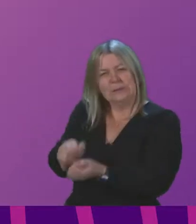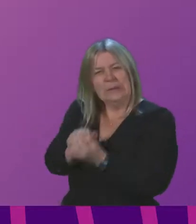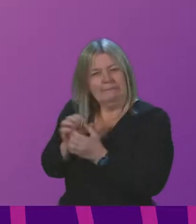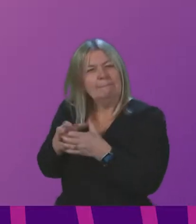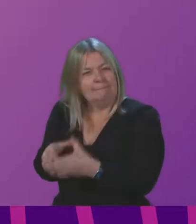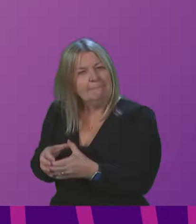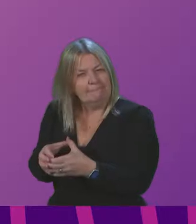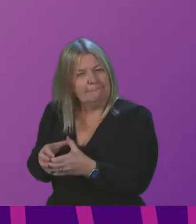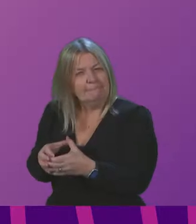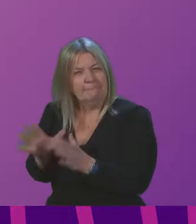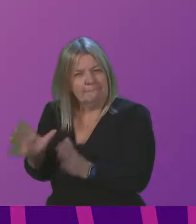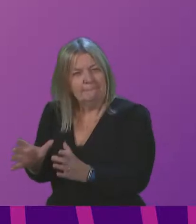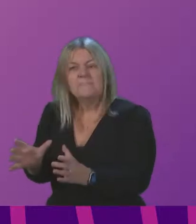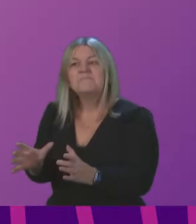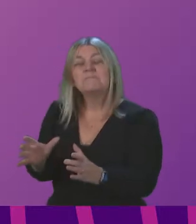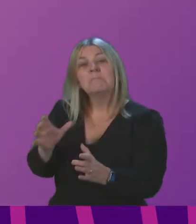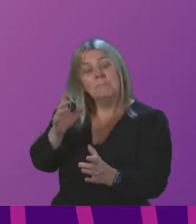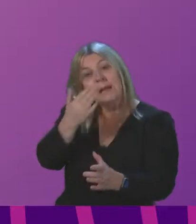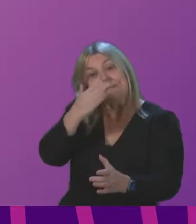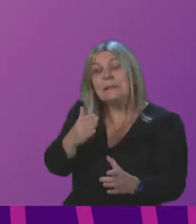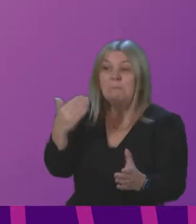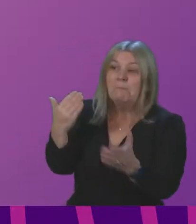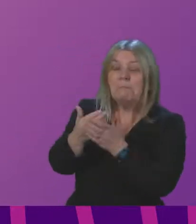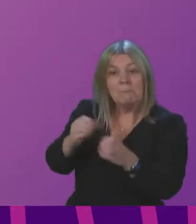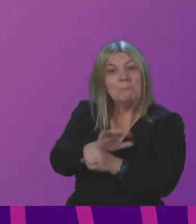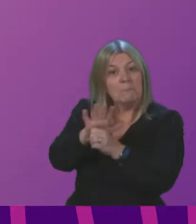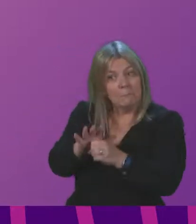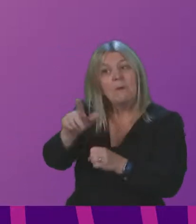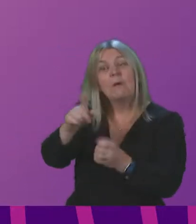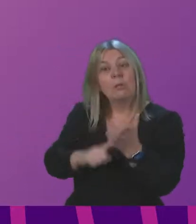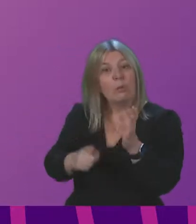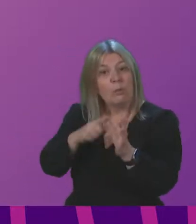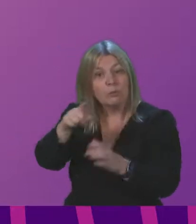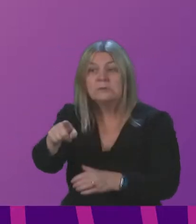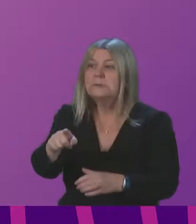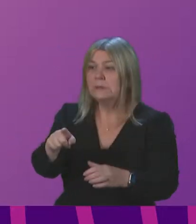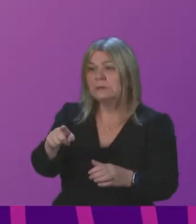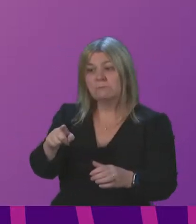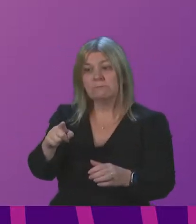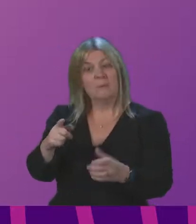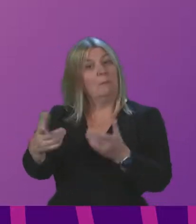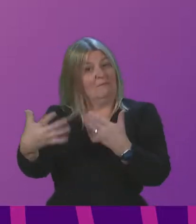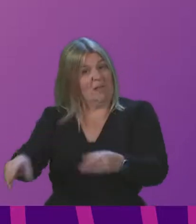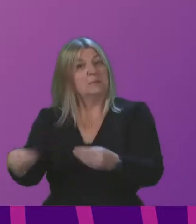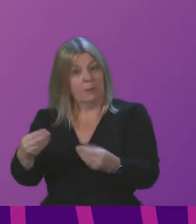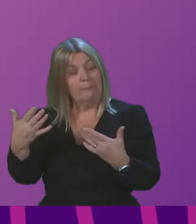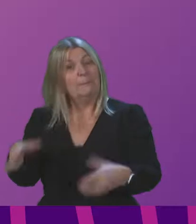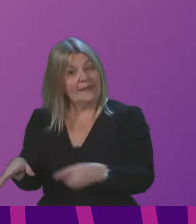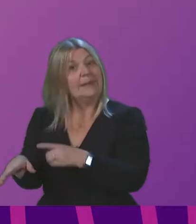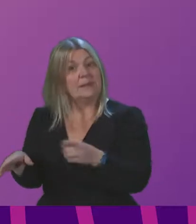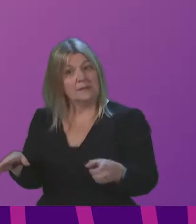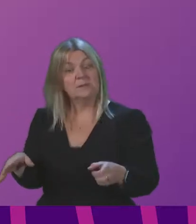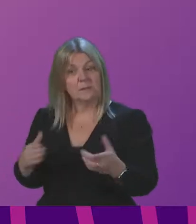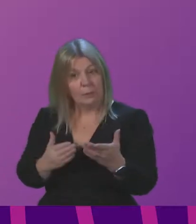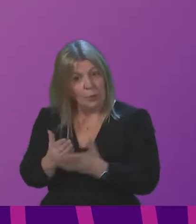time, local authorities were able to act effectively and responsibly during the pandemic because of the flexibility afforded to